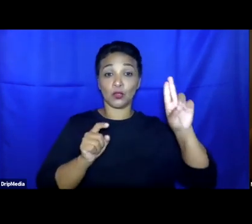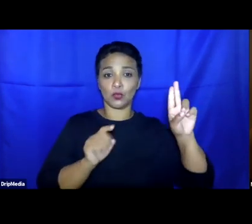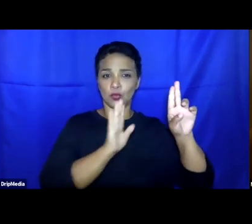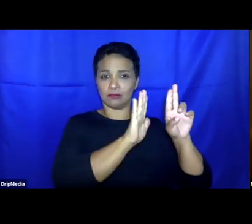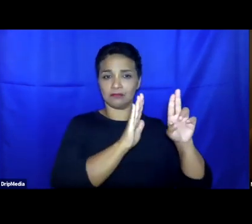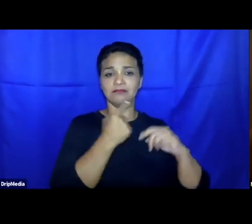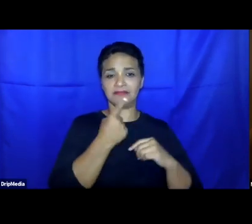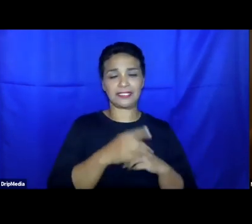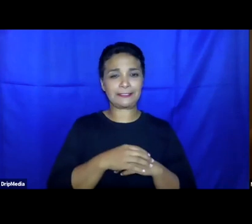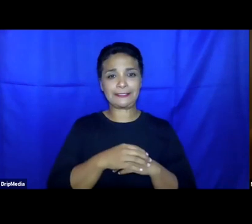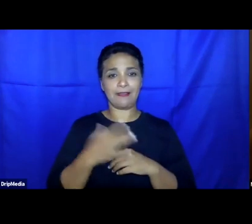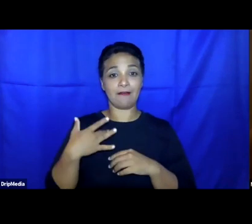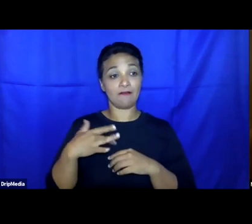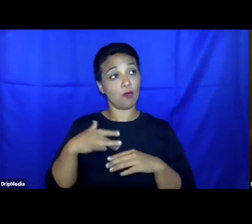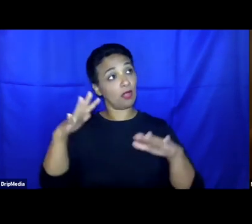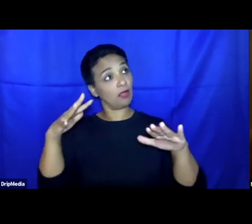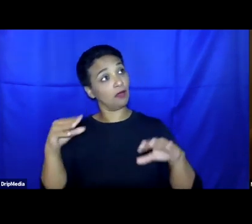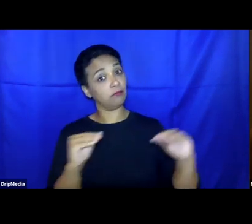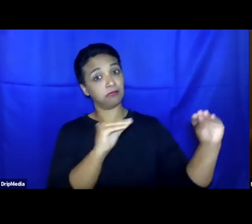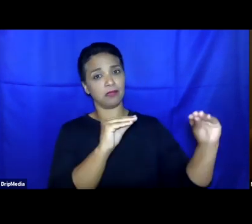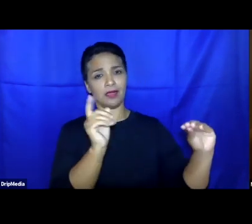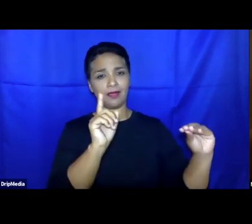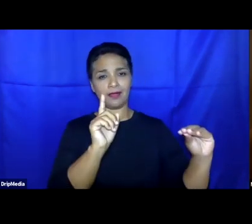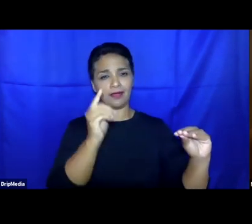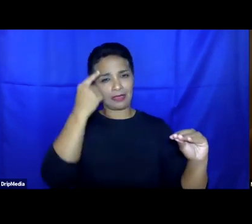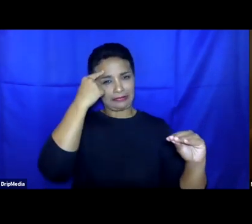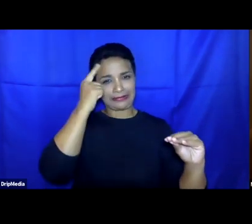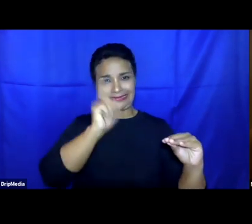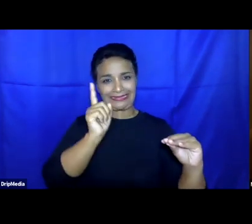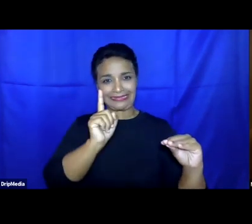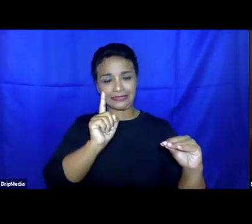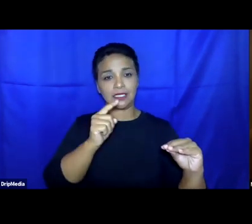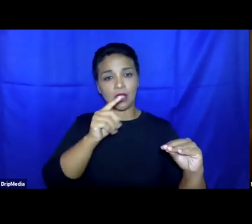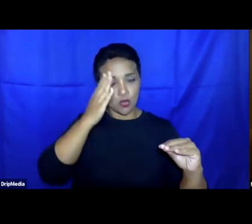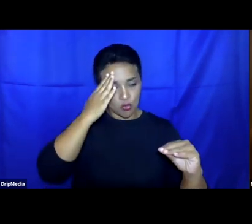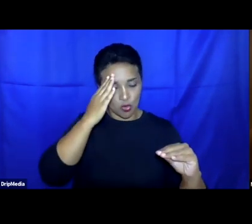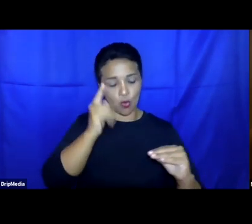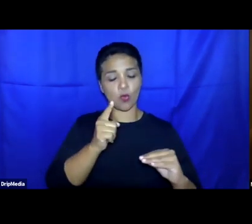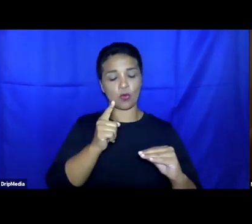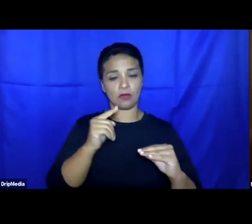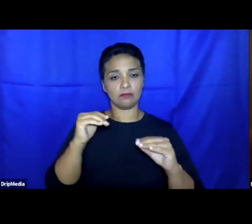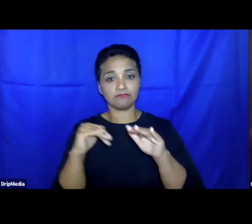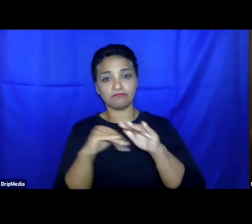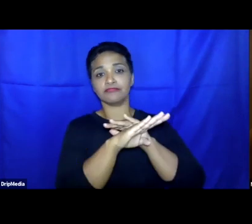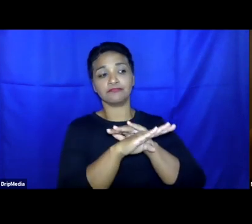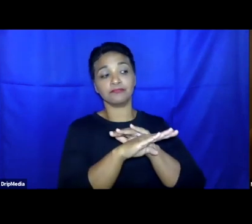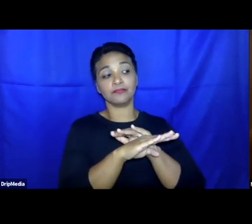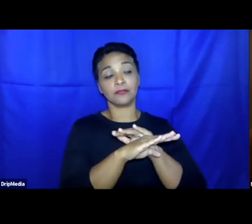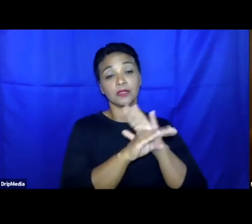taking arrangements beyond the limits of EU law into the policy or informal